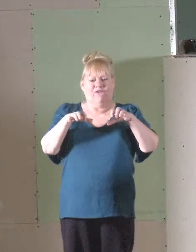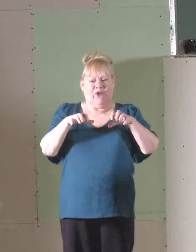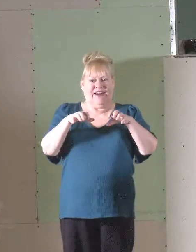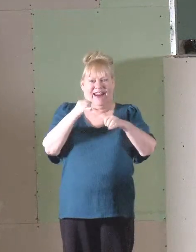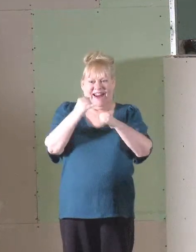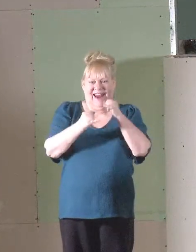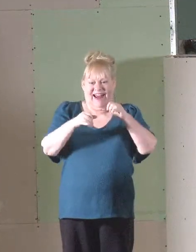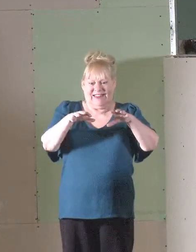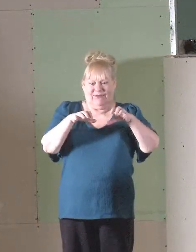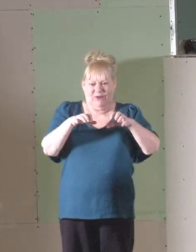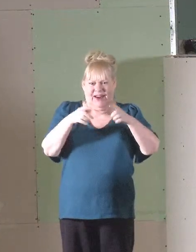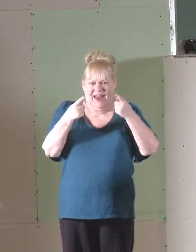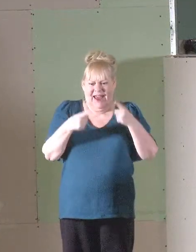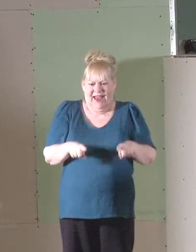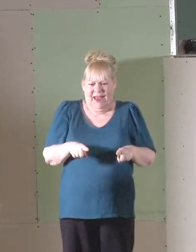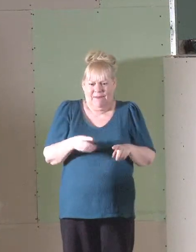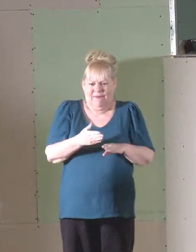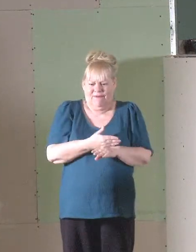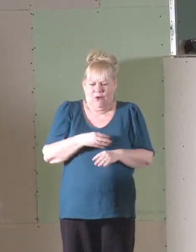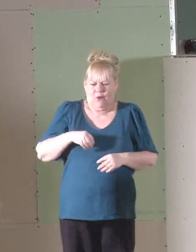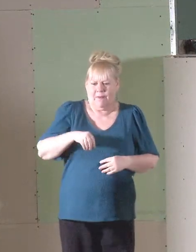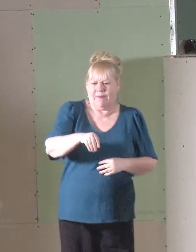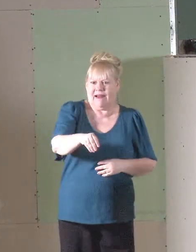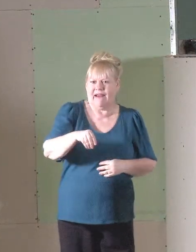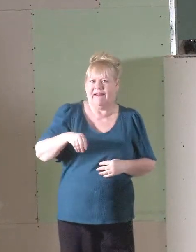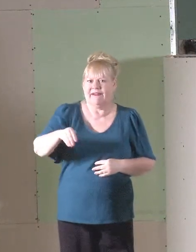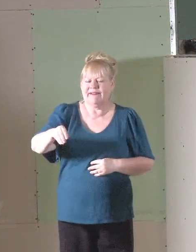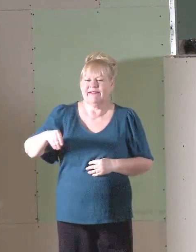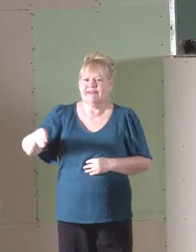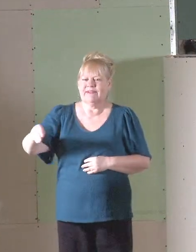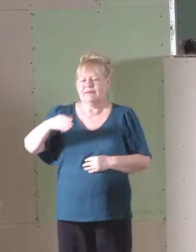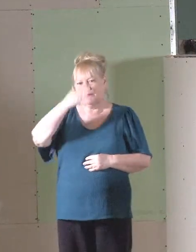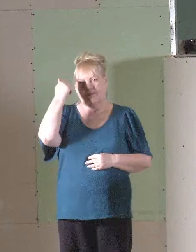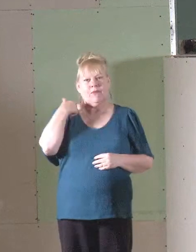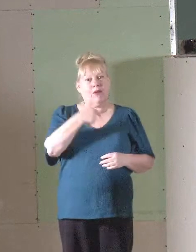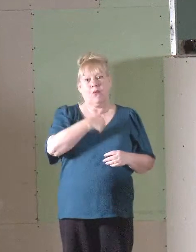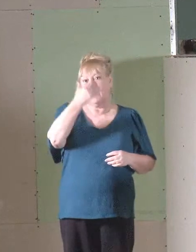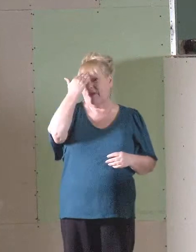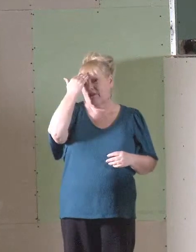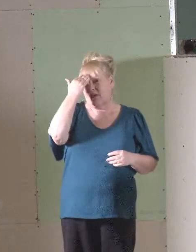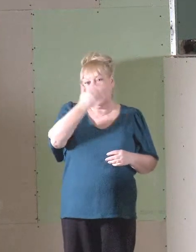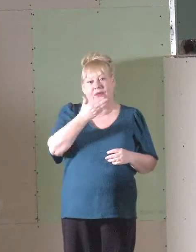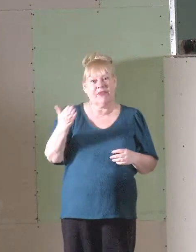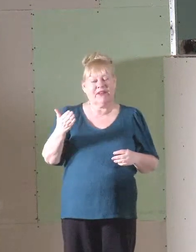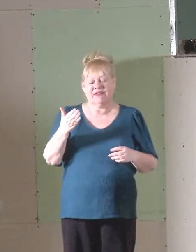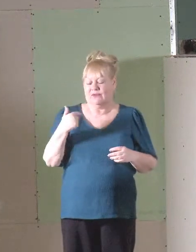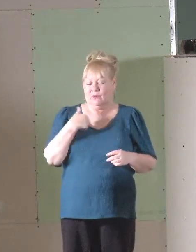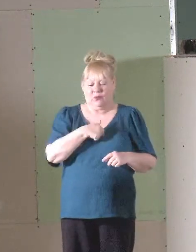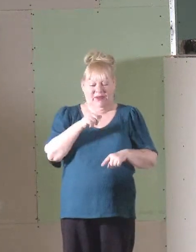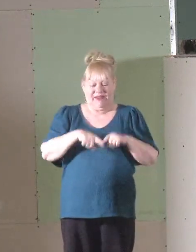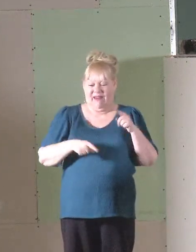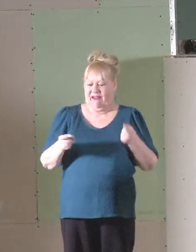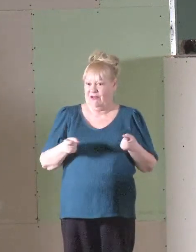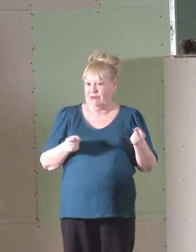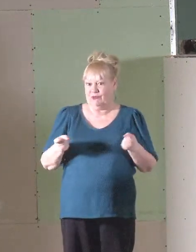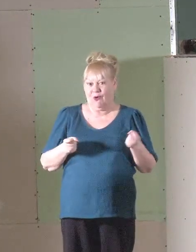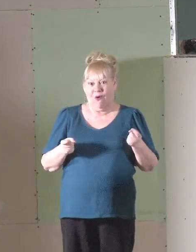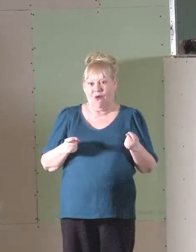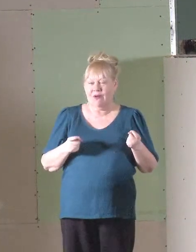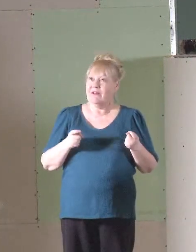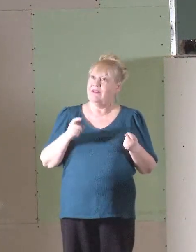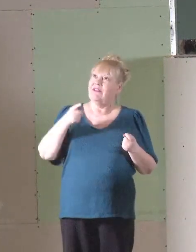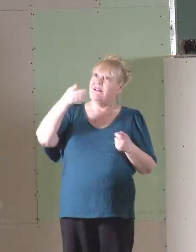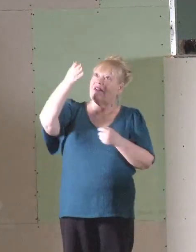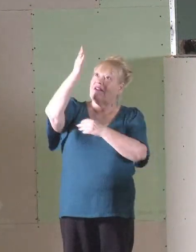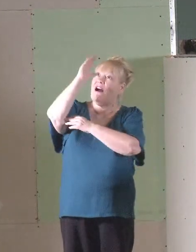last freeze, has happened before we plant. Because we know those things are out of our hands, that those things are up